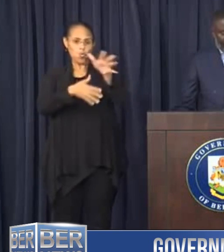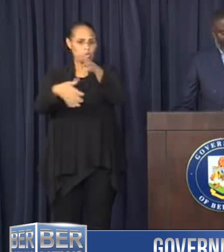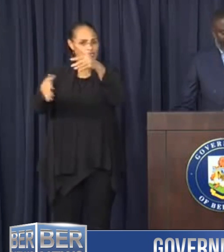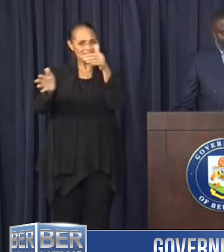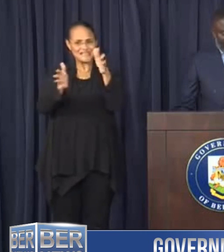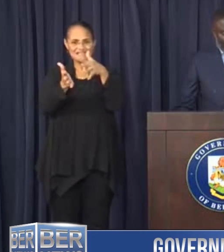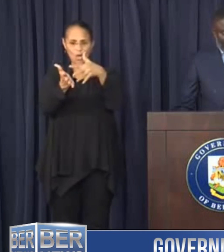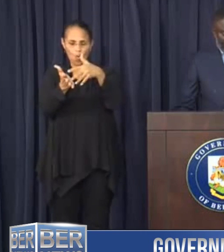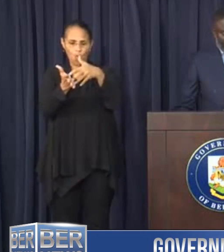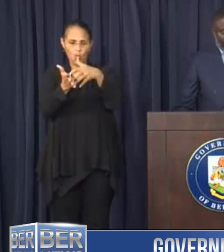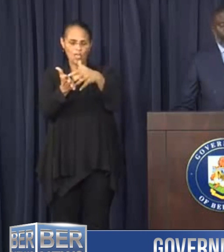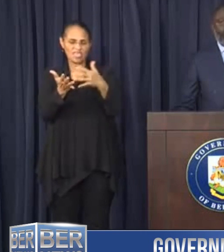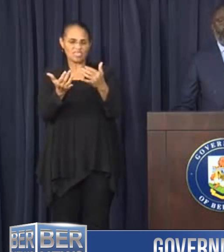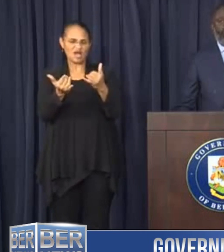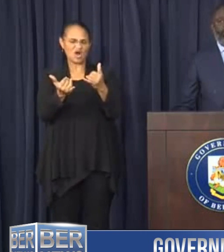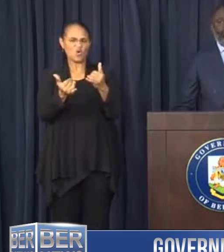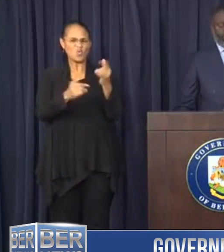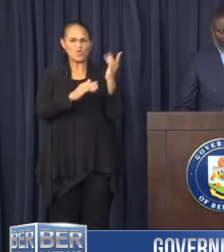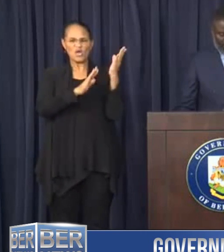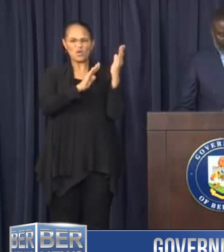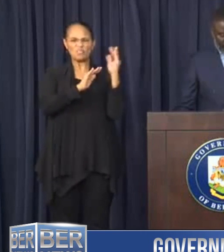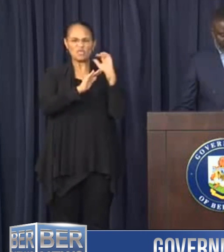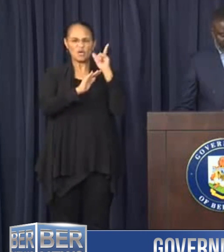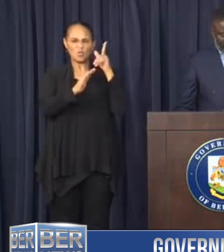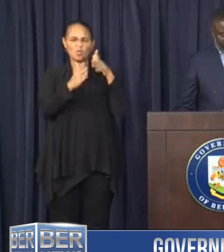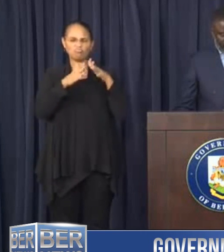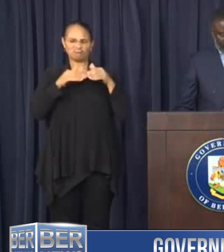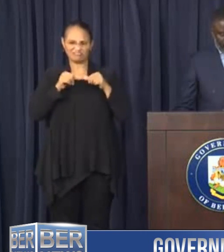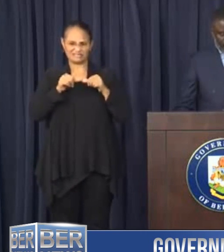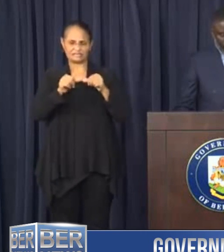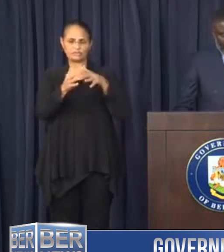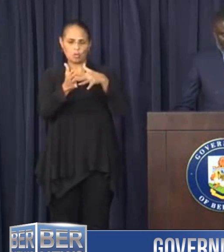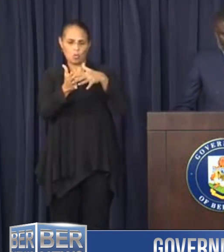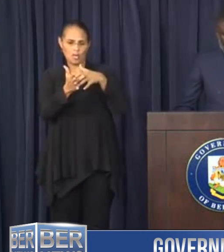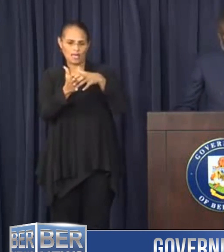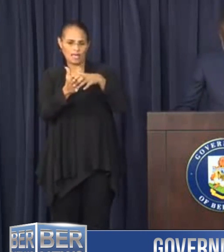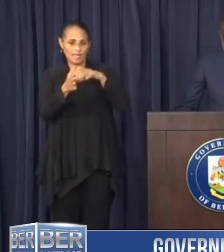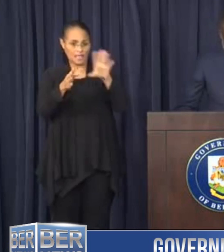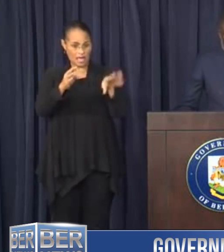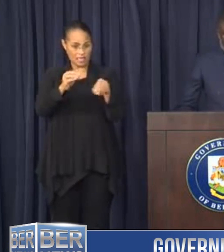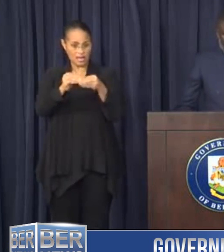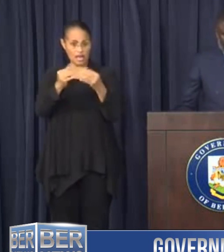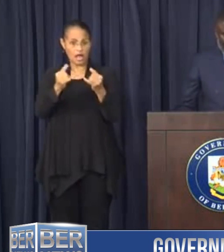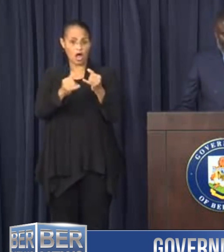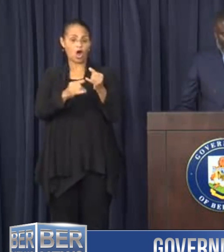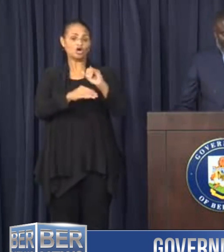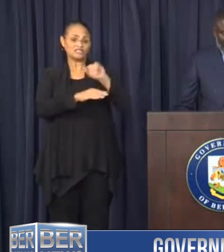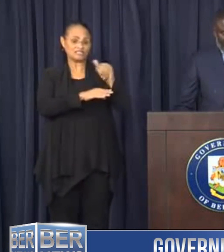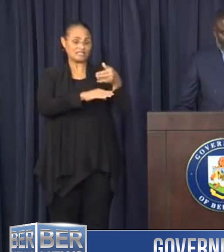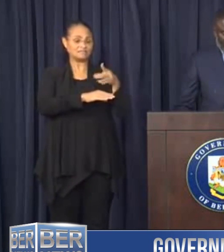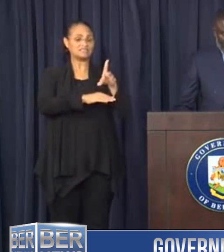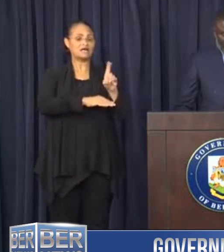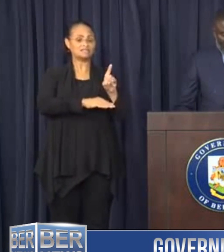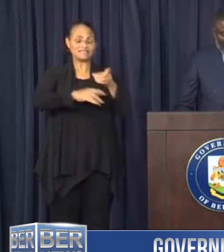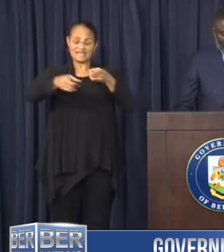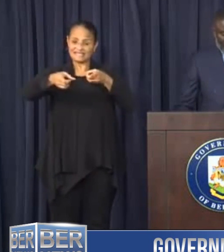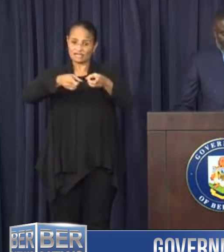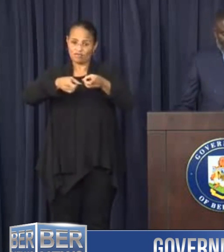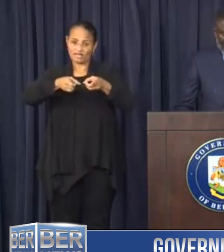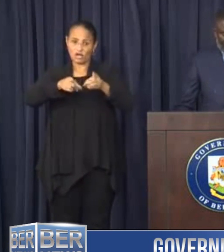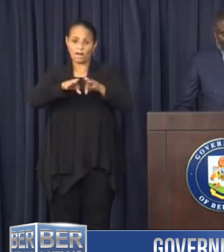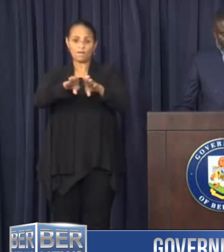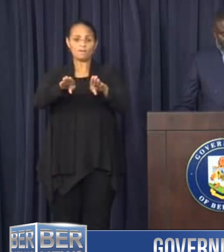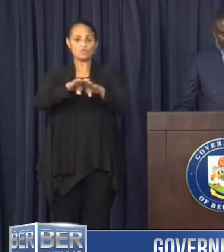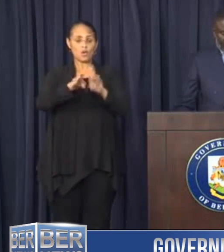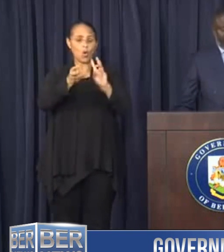and we anticipate the winds will continue to weaken. Joining me today are Mr. James Dodgson. He's the director of the